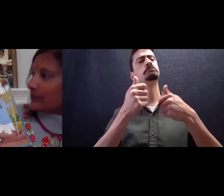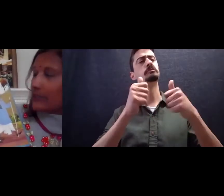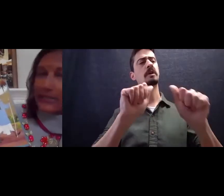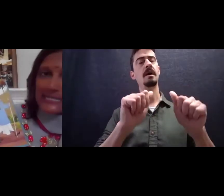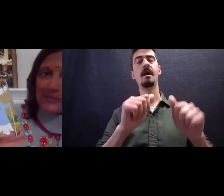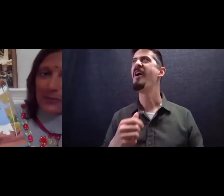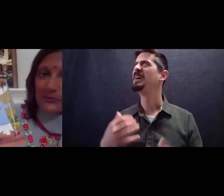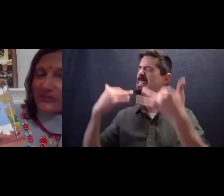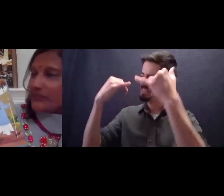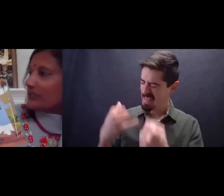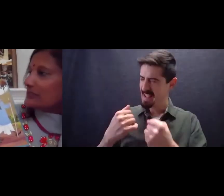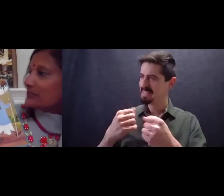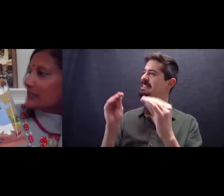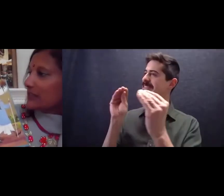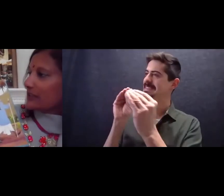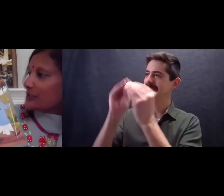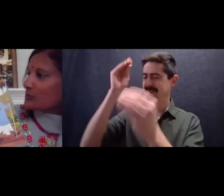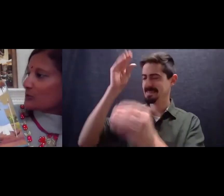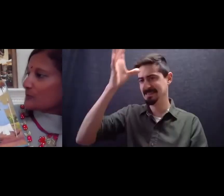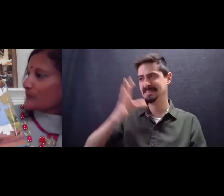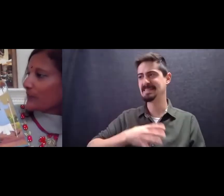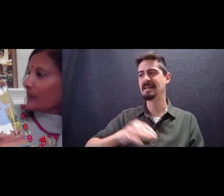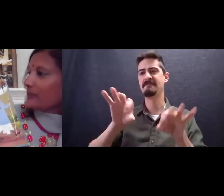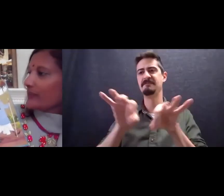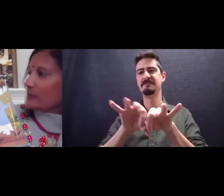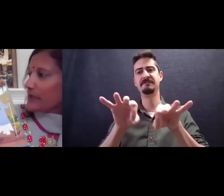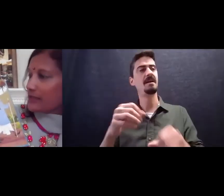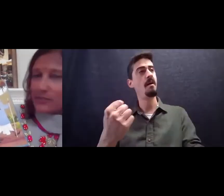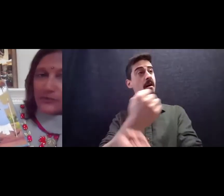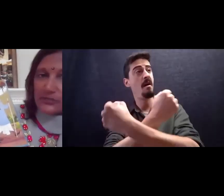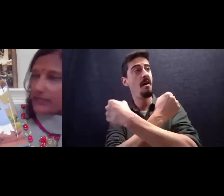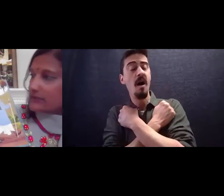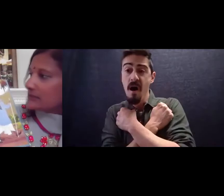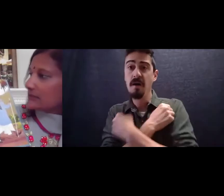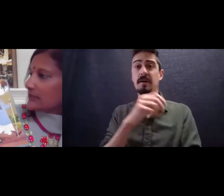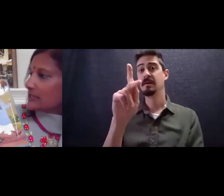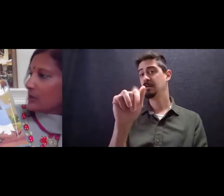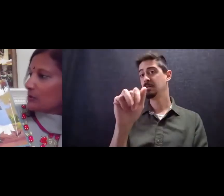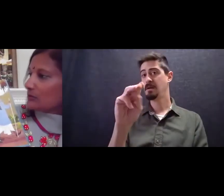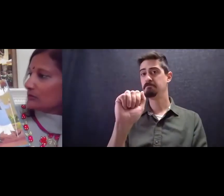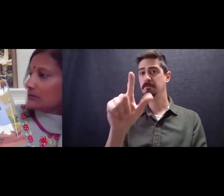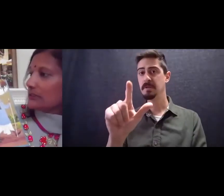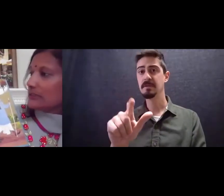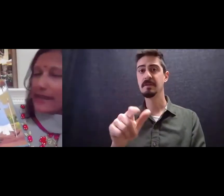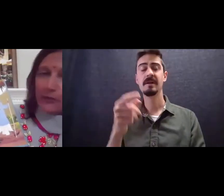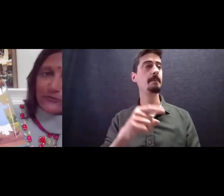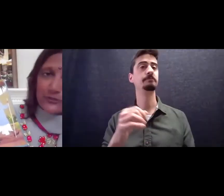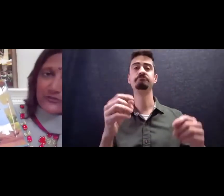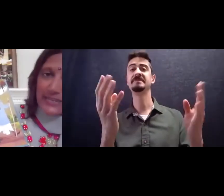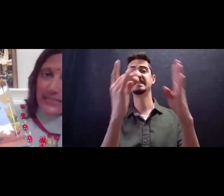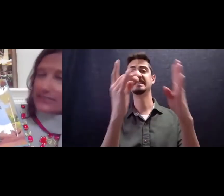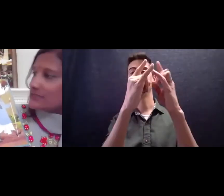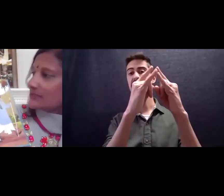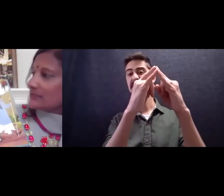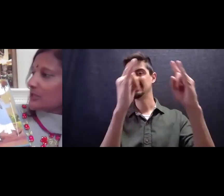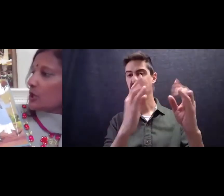he kissed Bapu's feet and hugged Kamel then they packed up their tent and Kamel now full